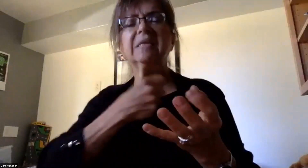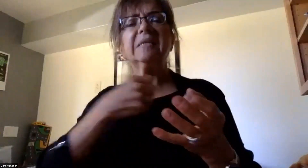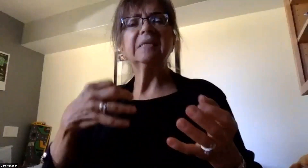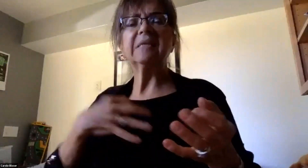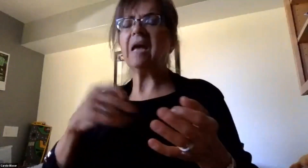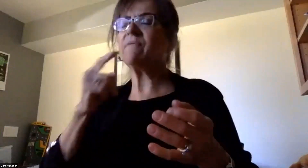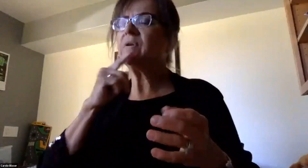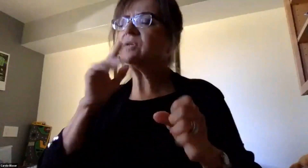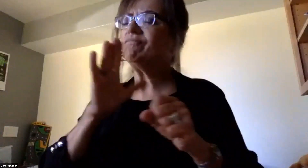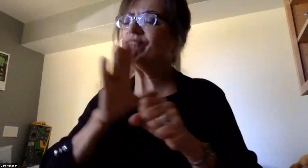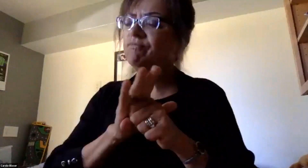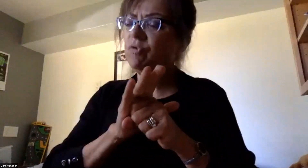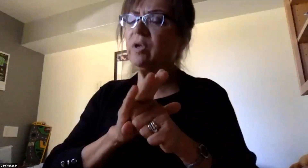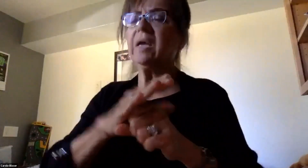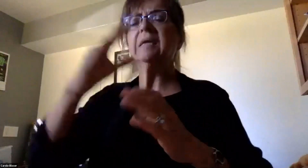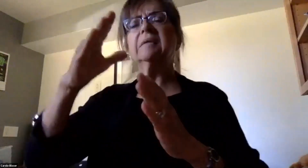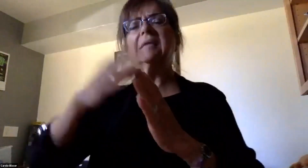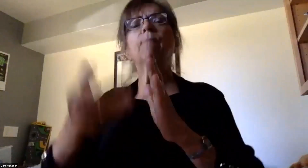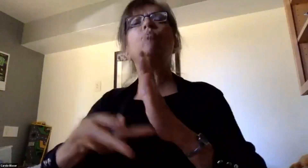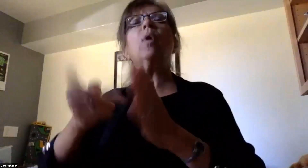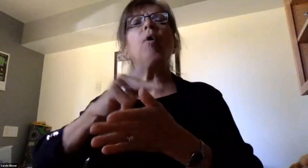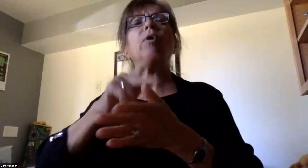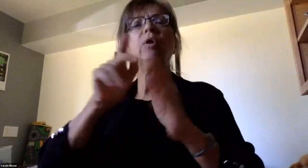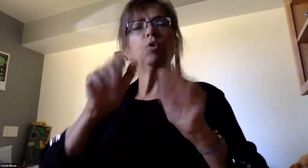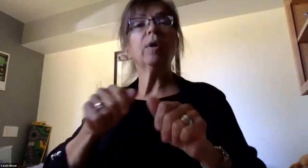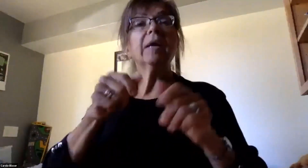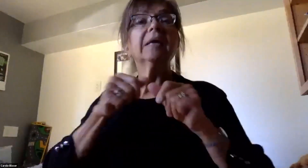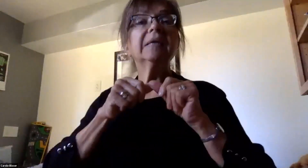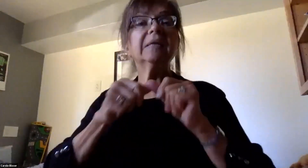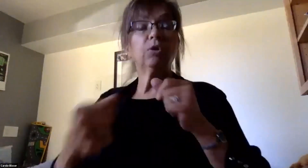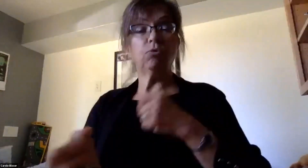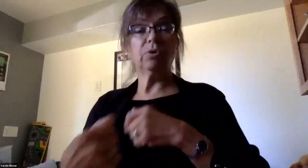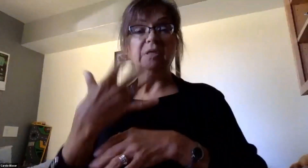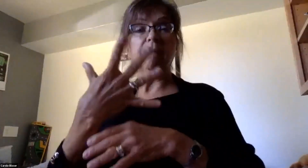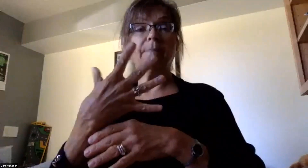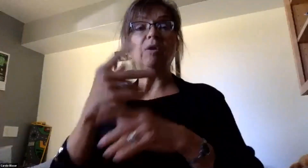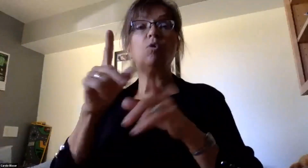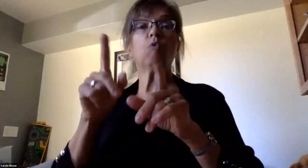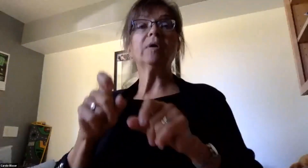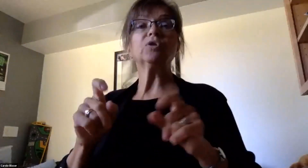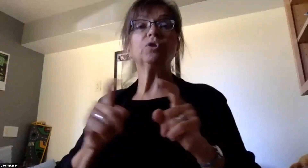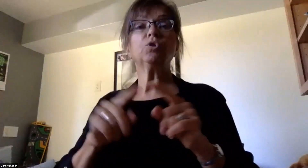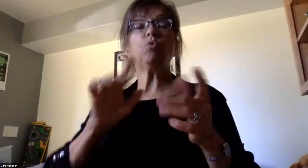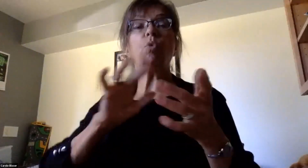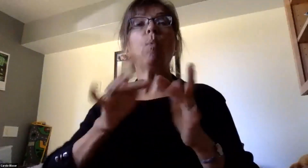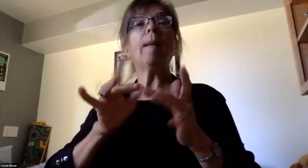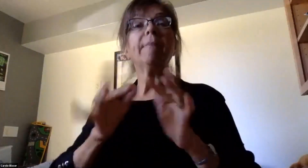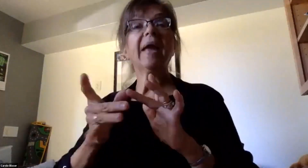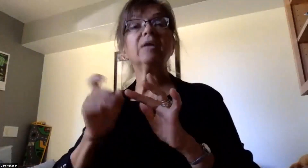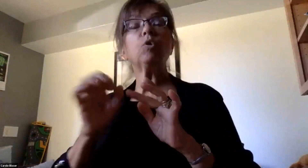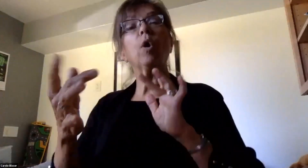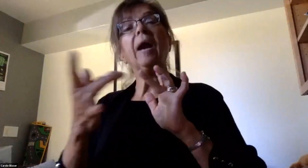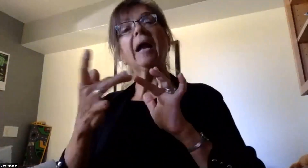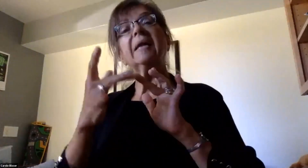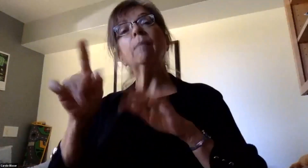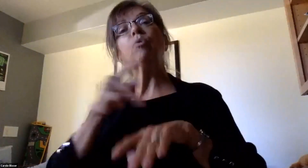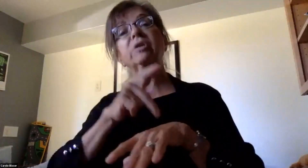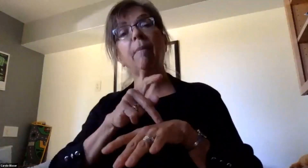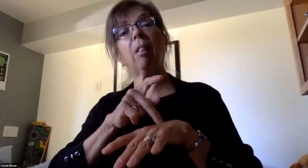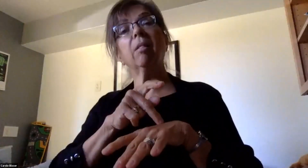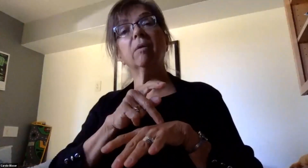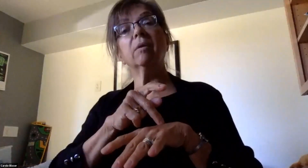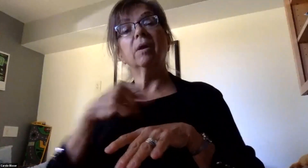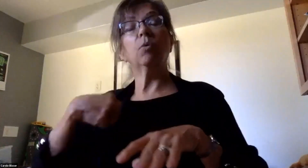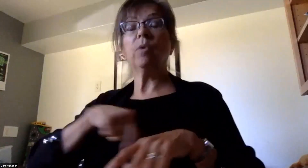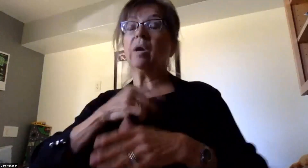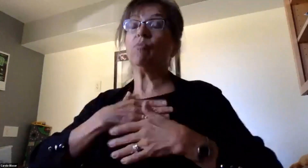absolutely our top priority. You can continue to submit questions to our webpage like we shared or contact the building principals. And